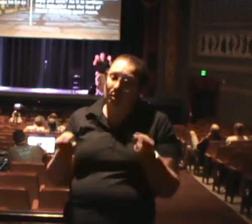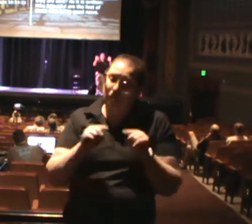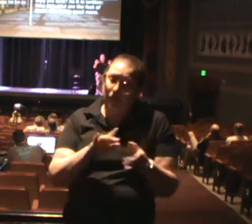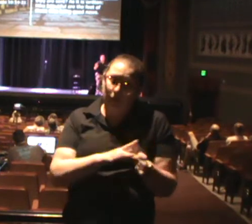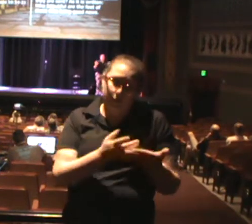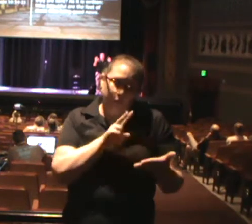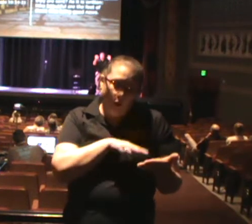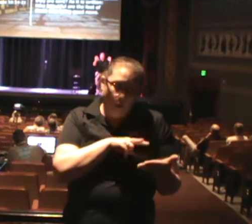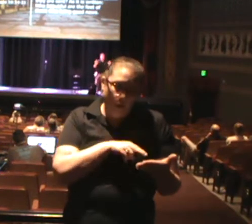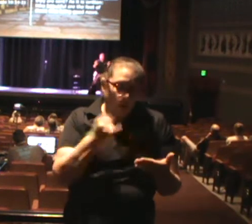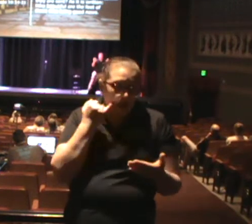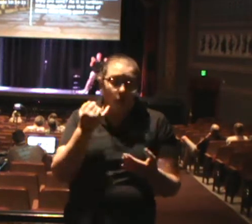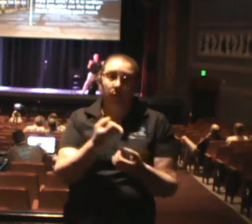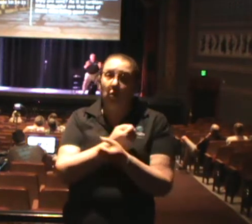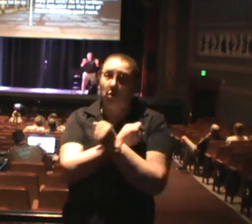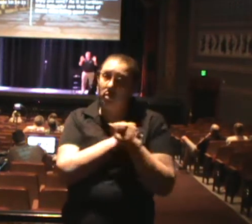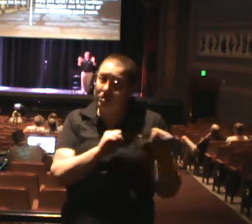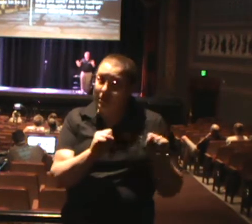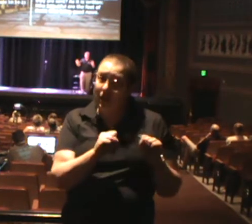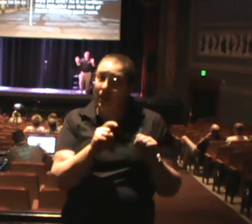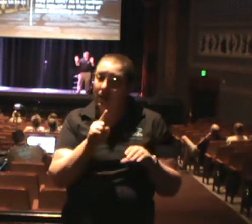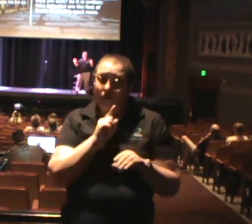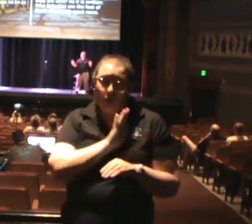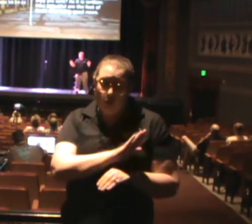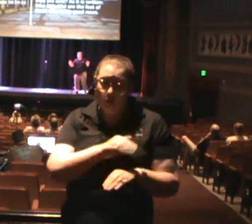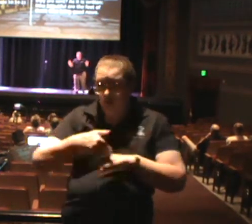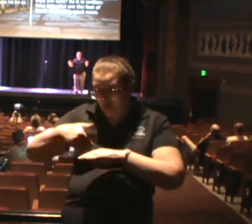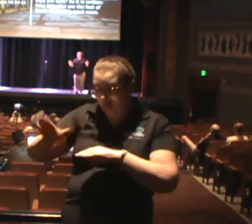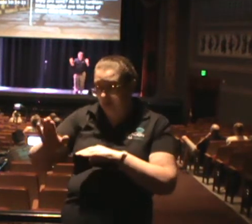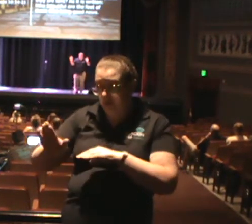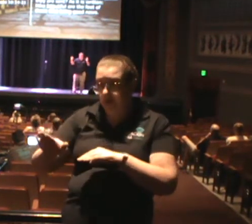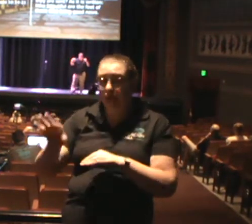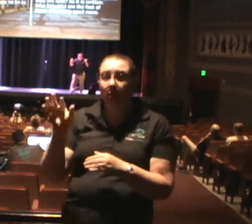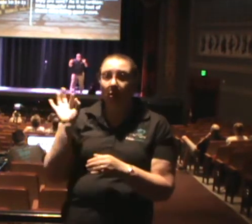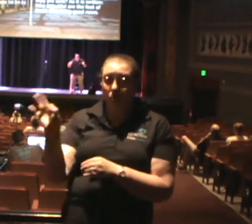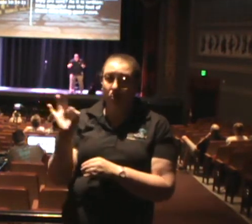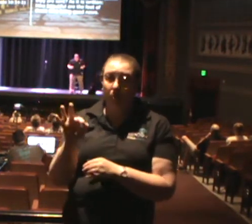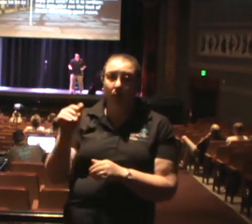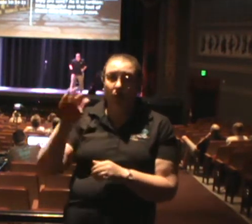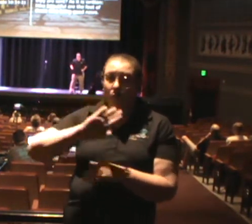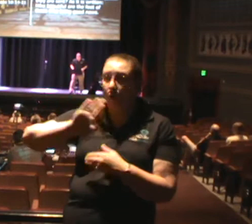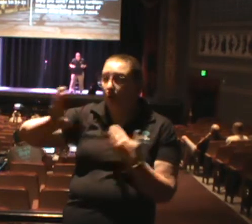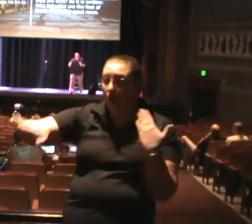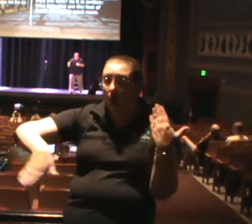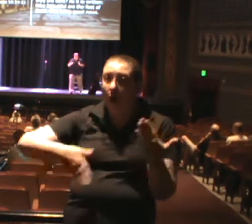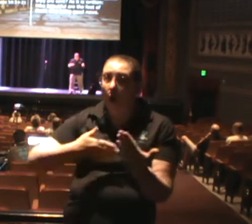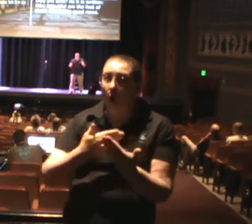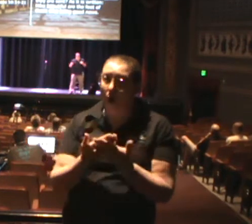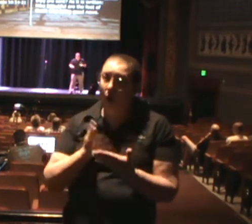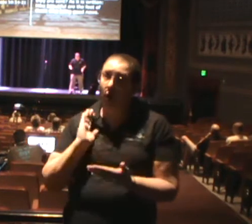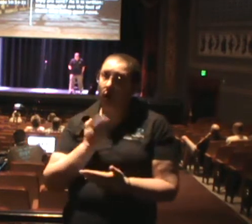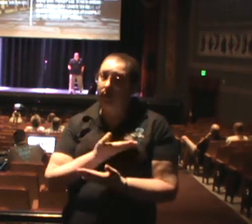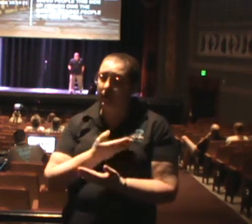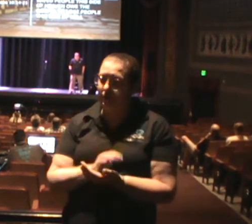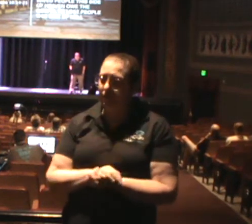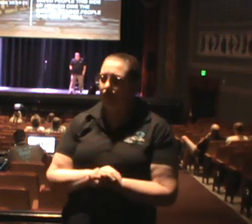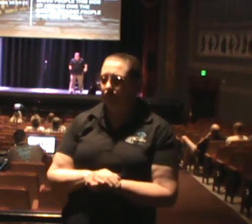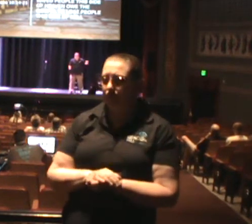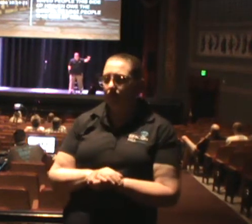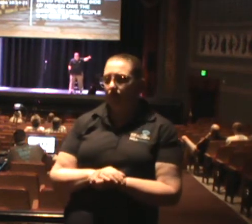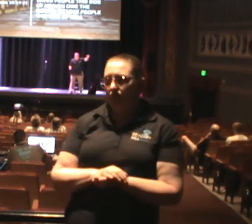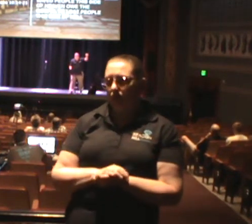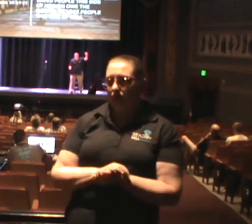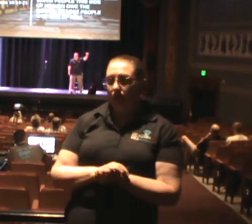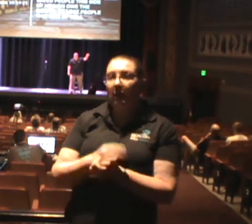You are sent to preach the good news of the gospel of Jesus Christ. Every single one of us, right? David Platt says it like this,